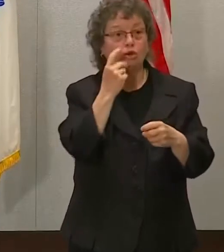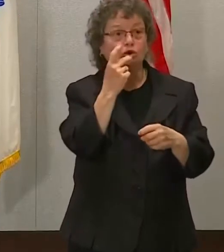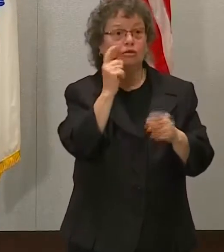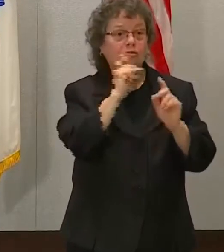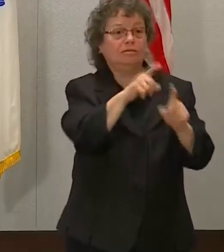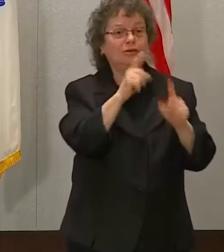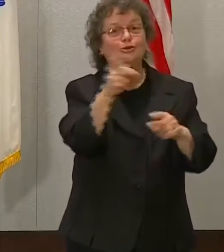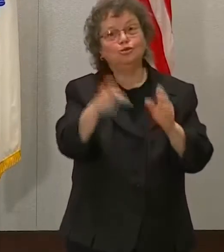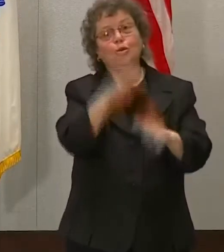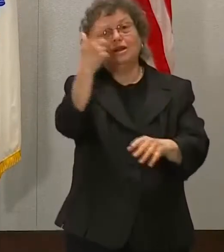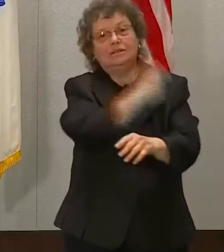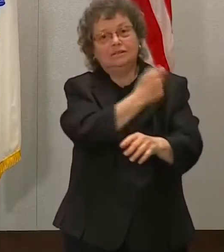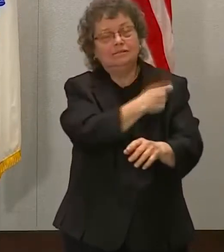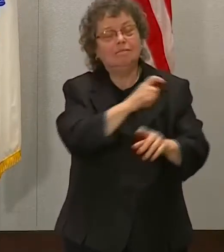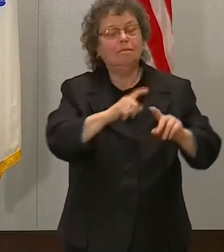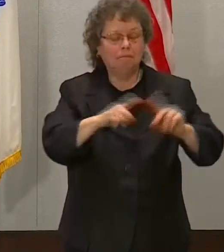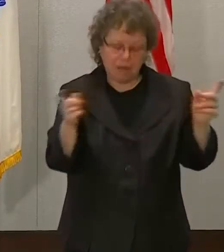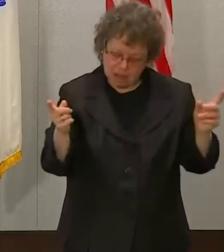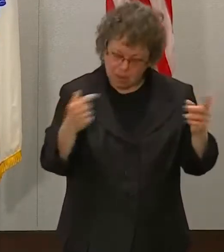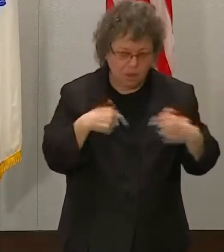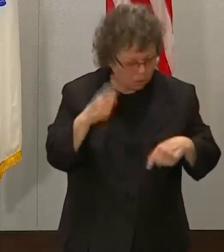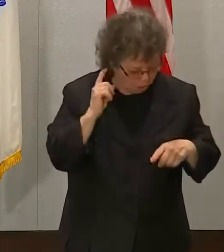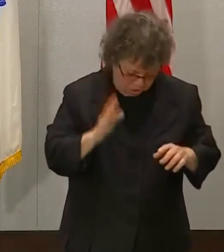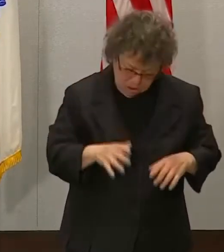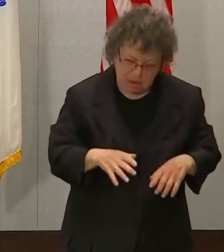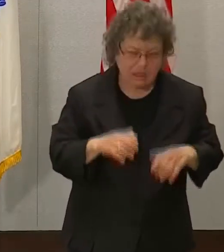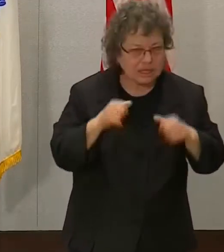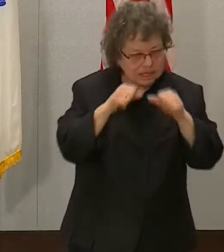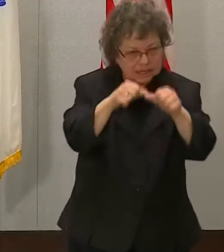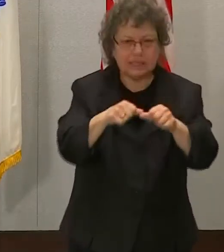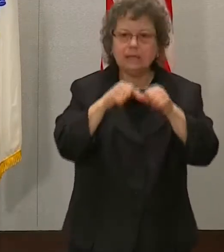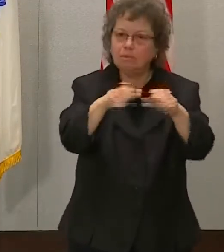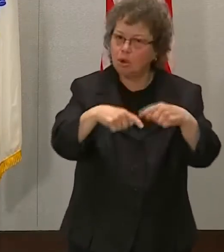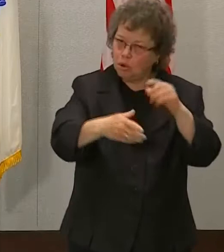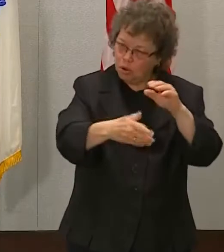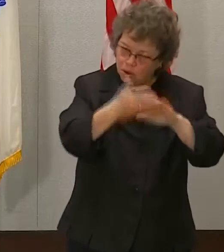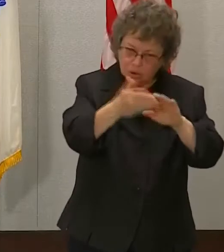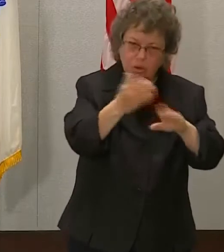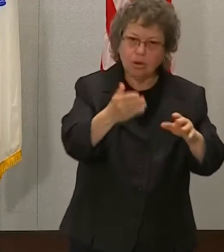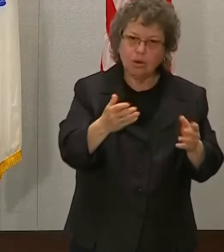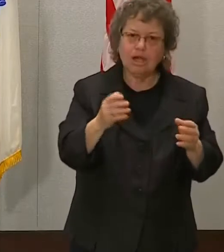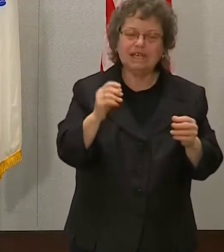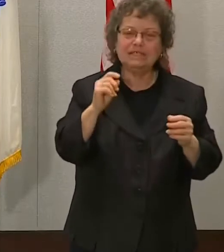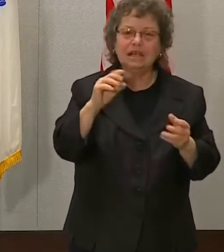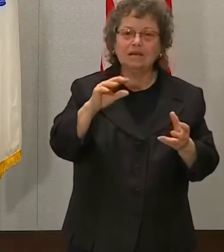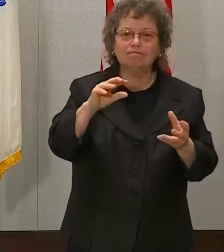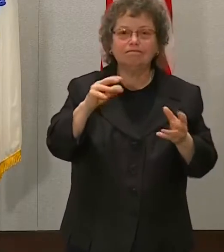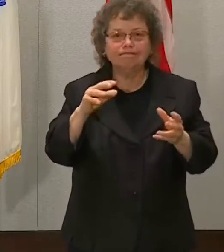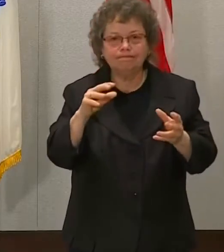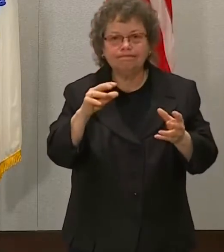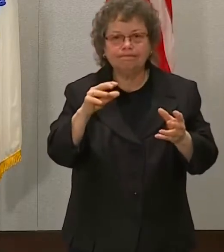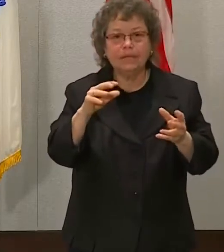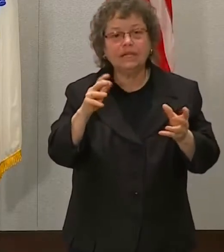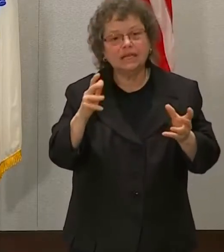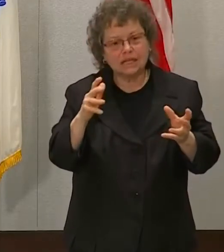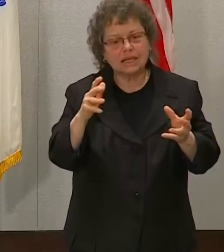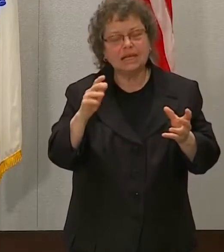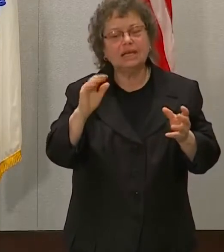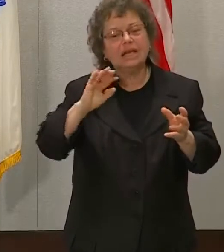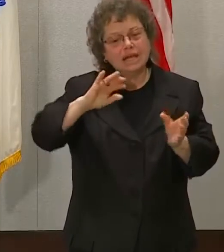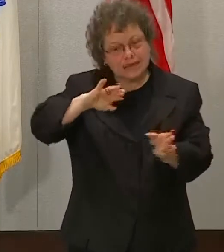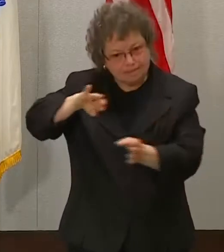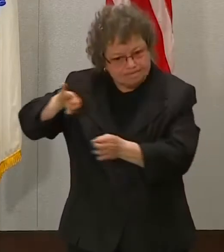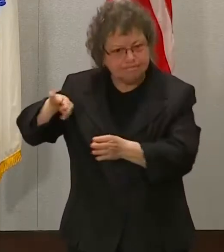use Moderna. So, you know, it's a bump. And we're looking forward to getting